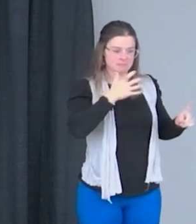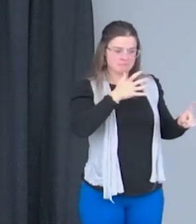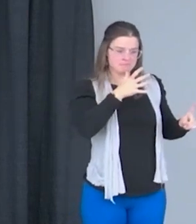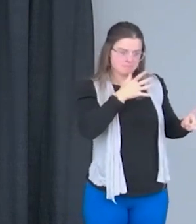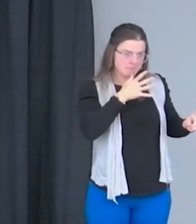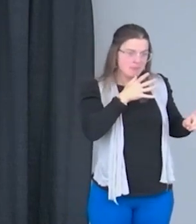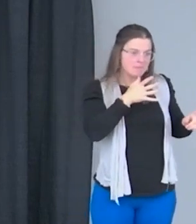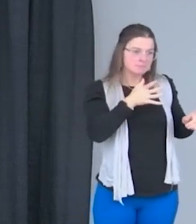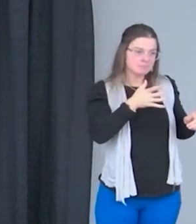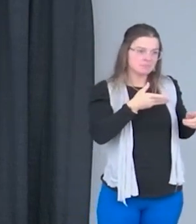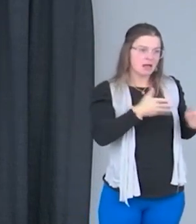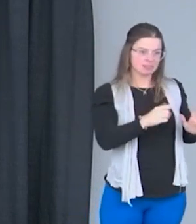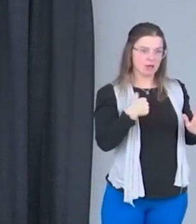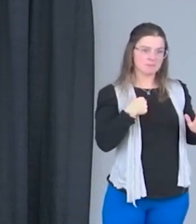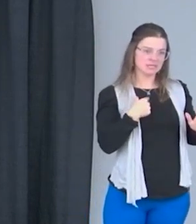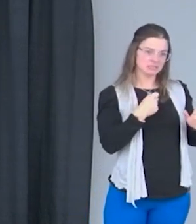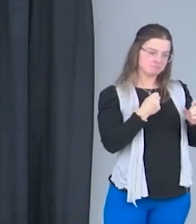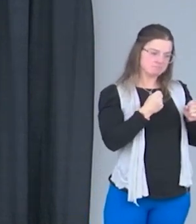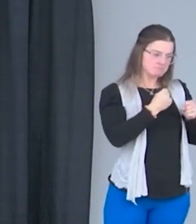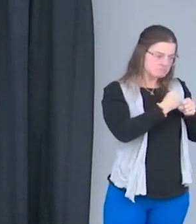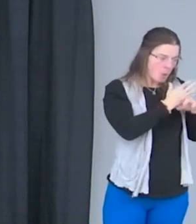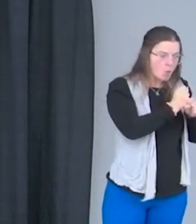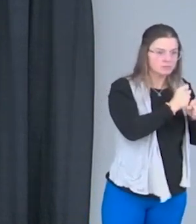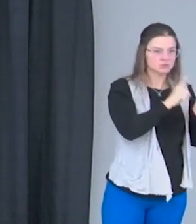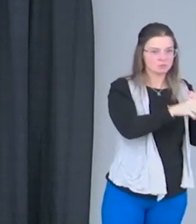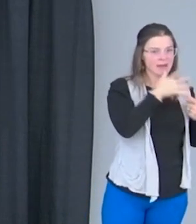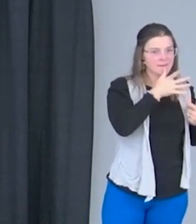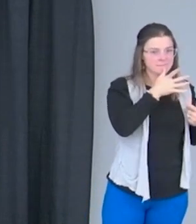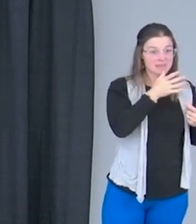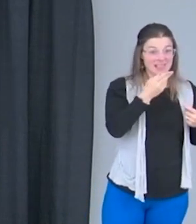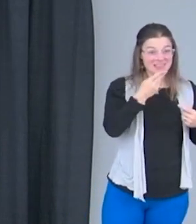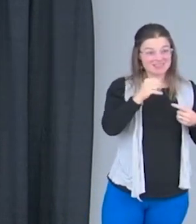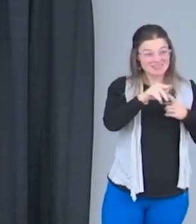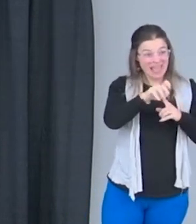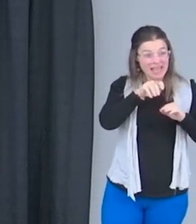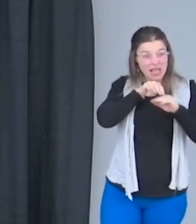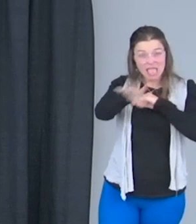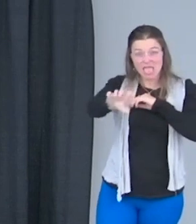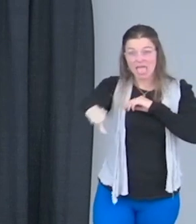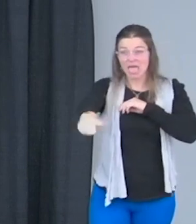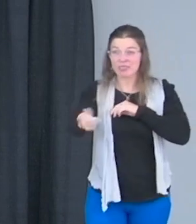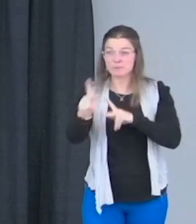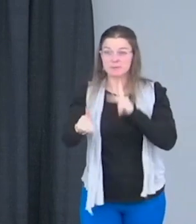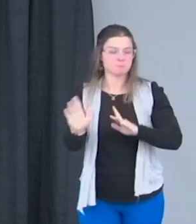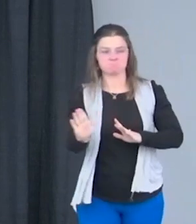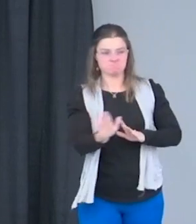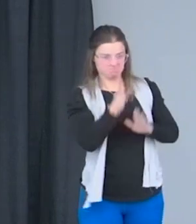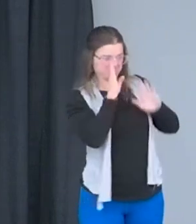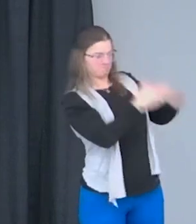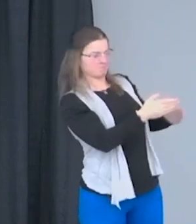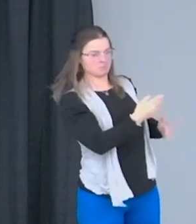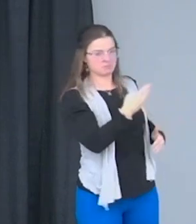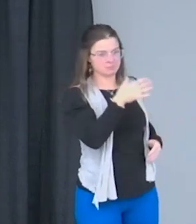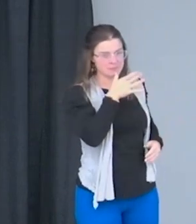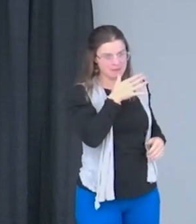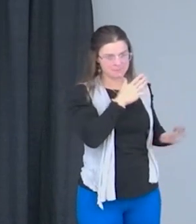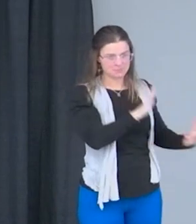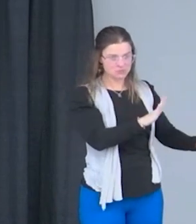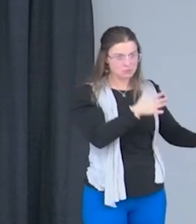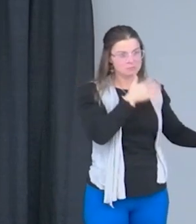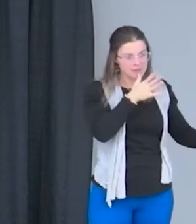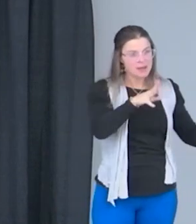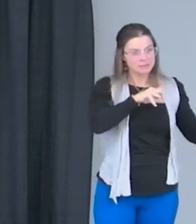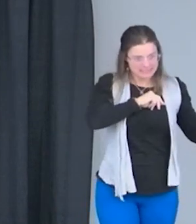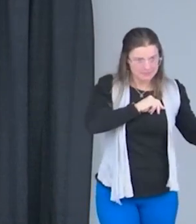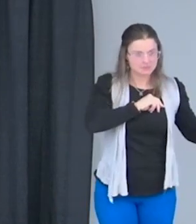instead of me pushing all that hate on everybody else. So my mom helped me on that end as well as making sure that my